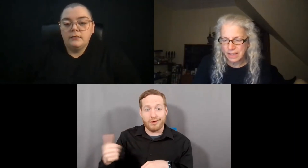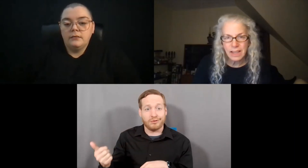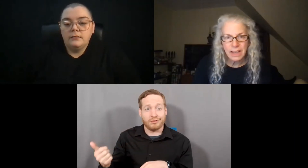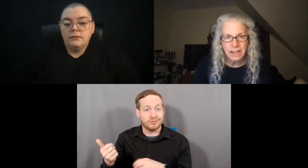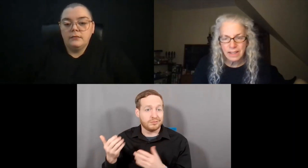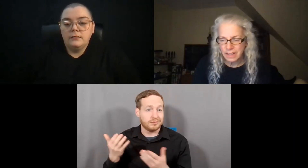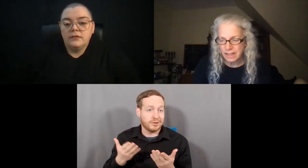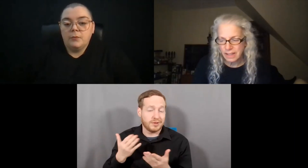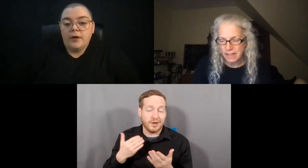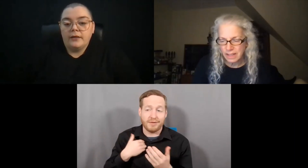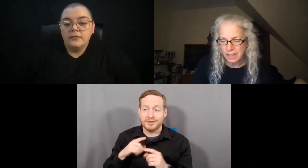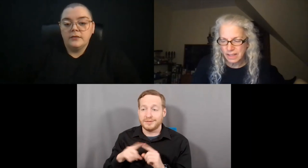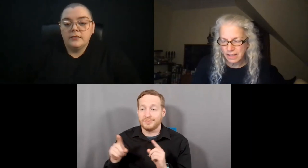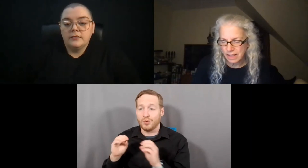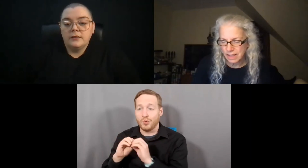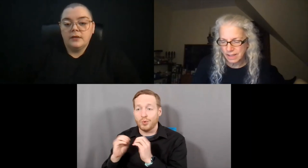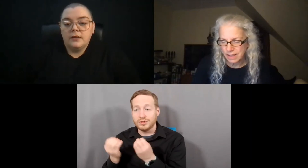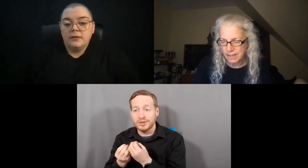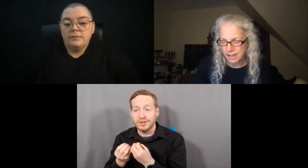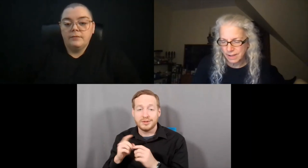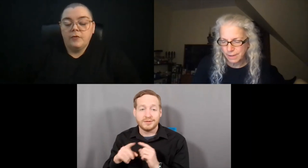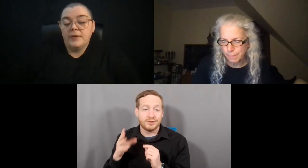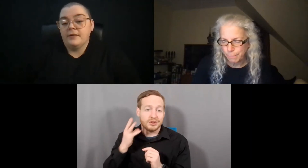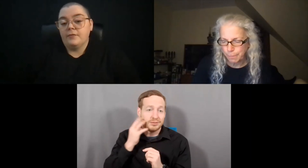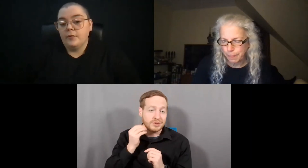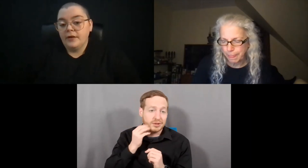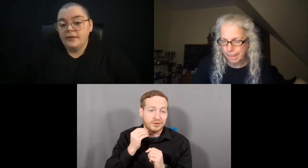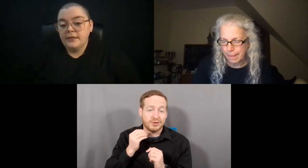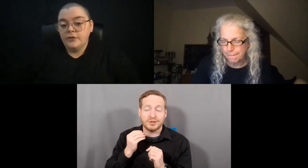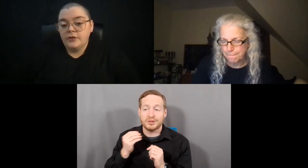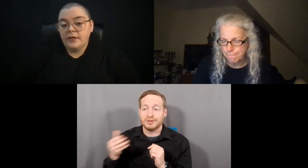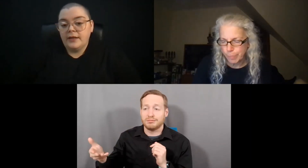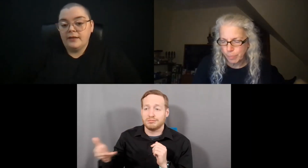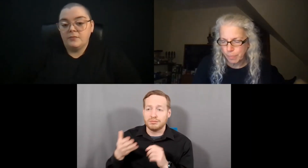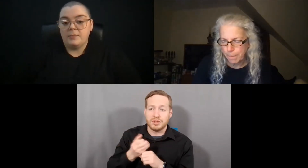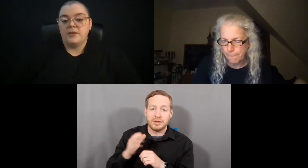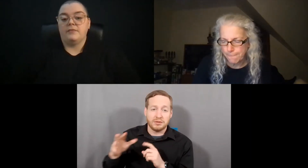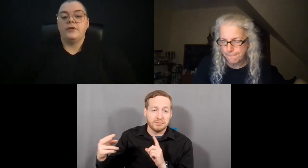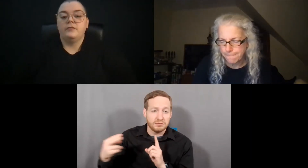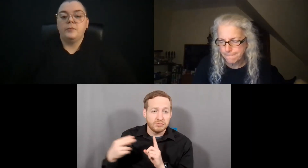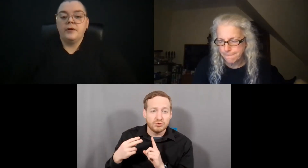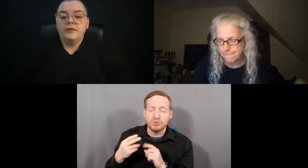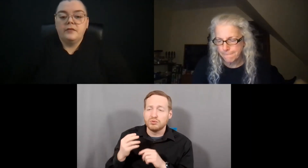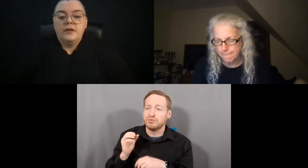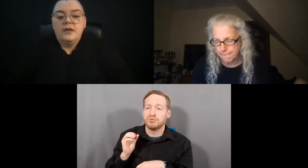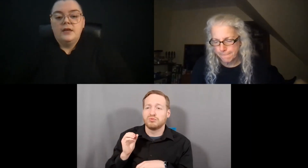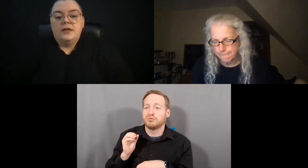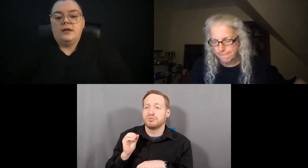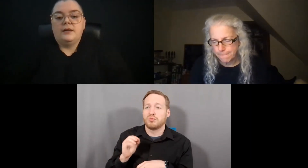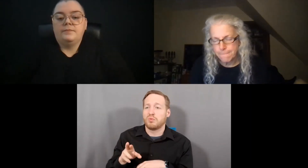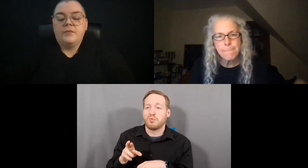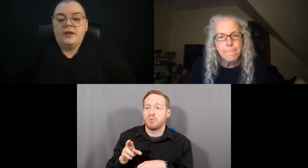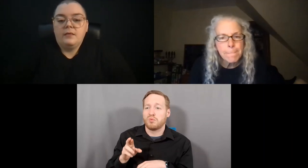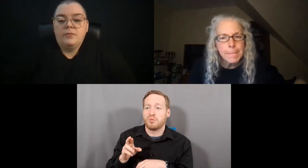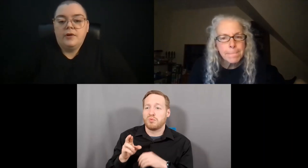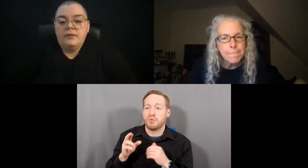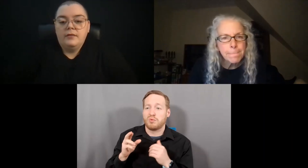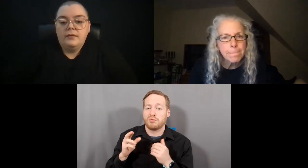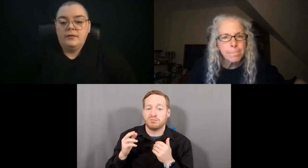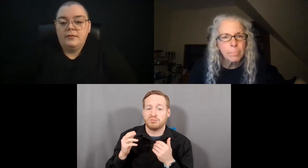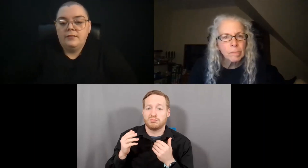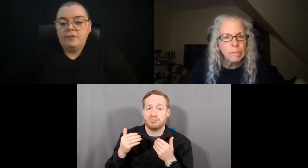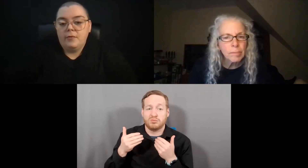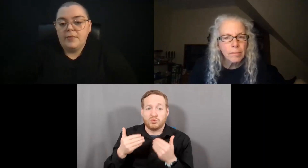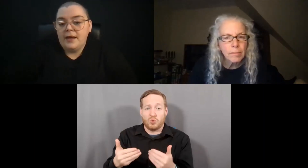someone else from a different organization that has maybe different experience to get input